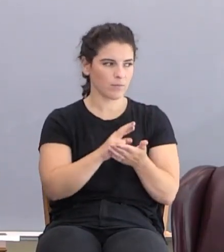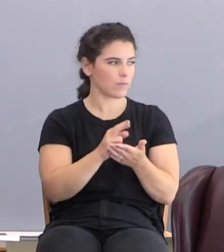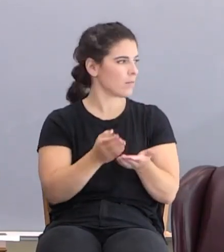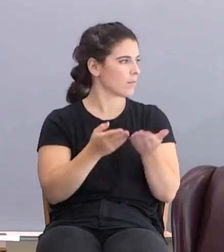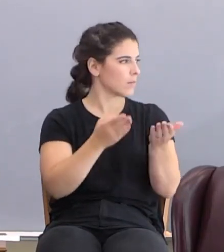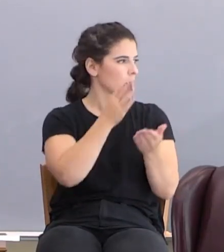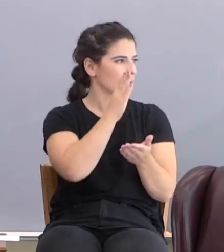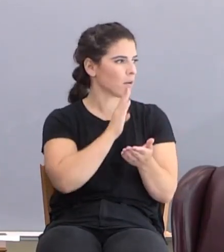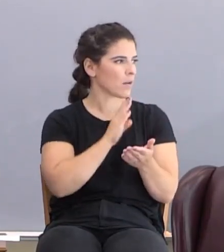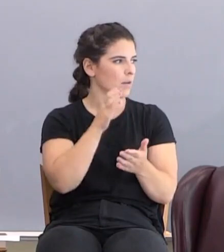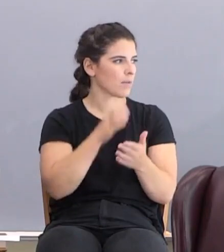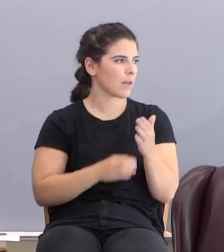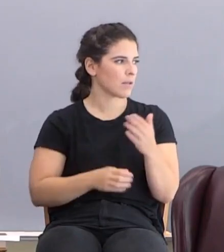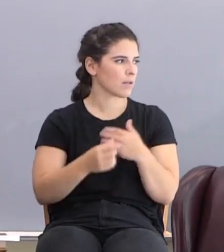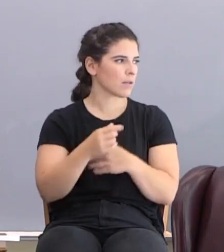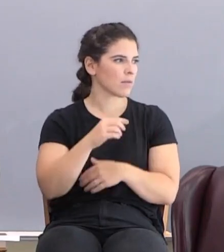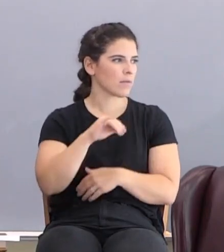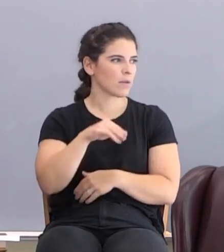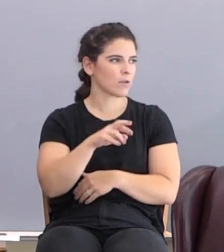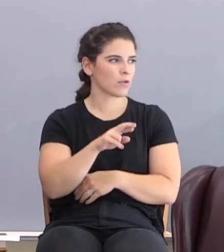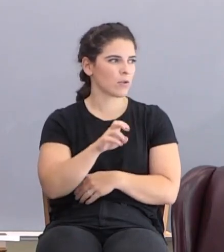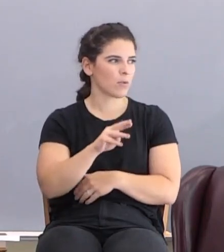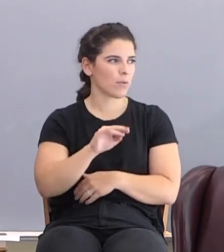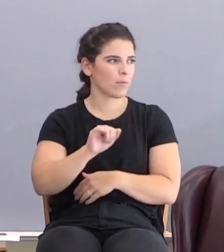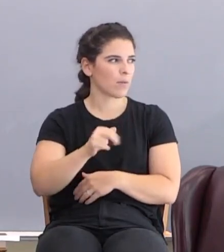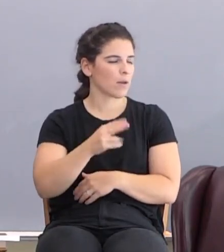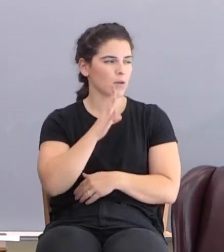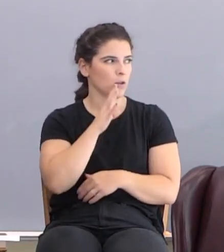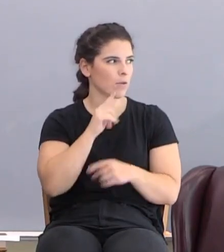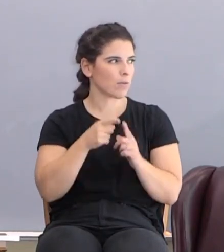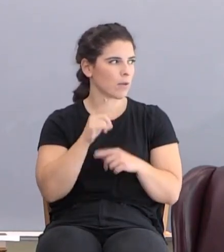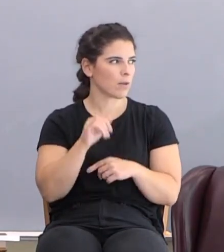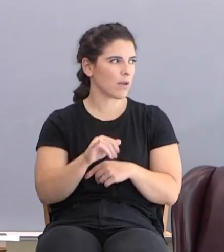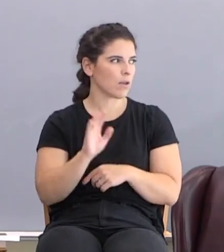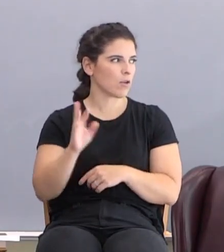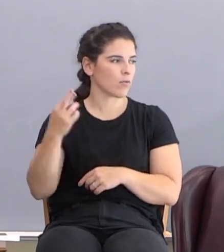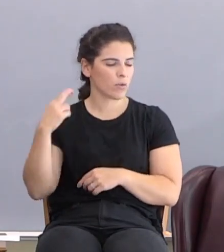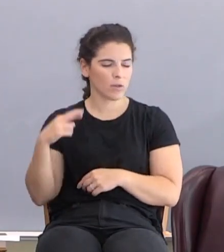Jeremiah talks about that. Here's what you do with your religion.